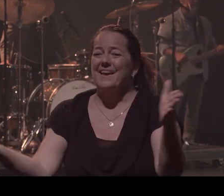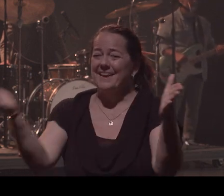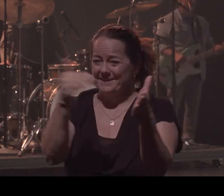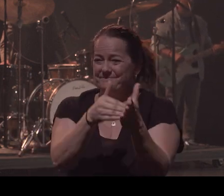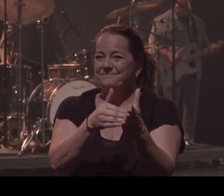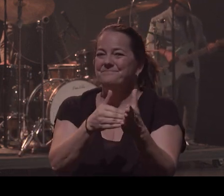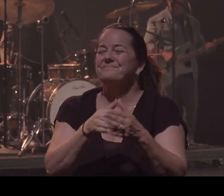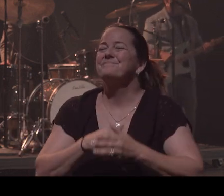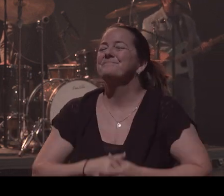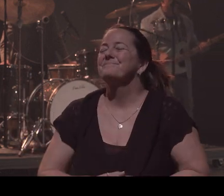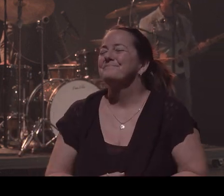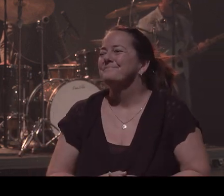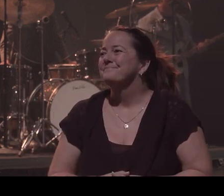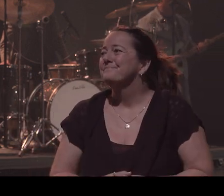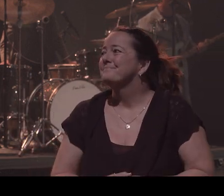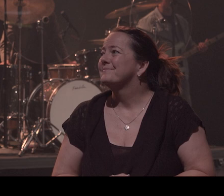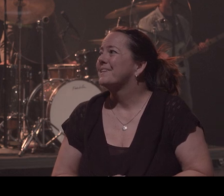loved come on I'm already loved